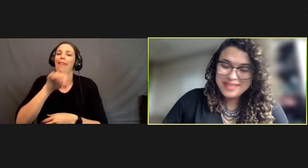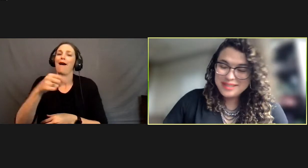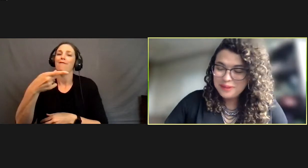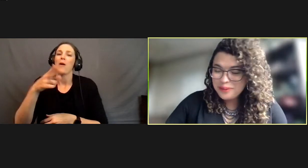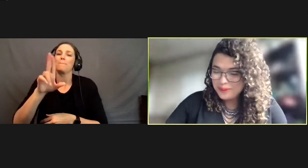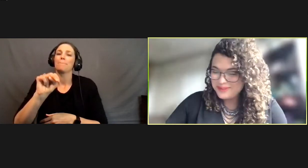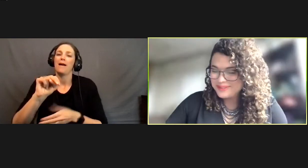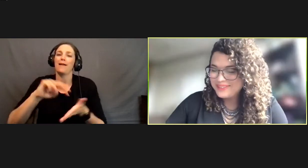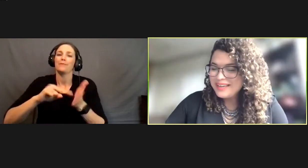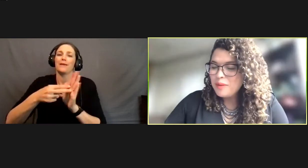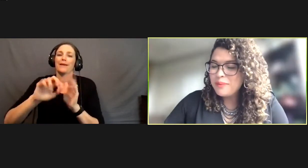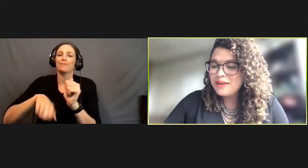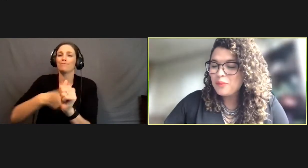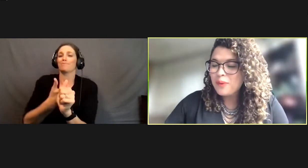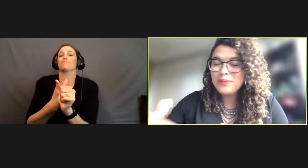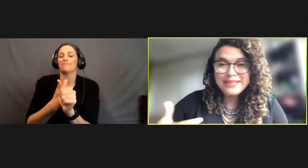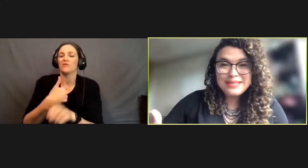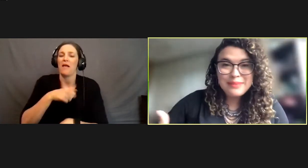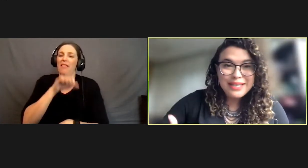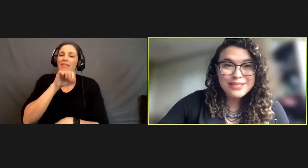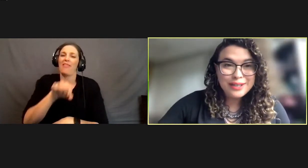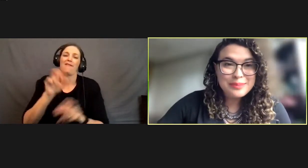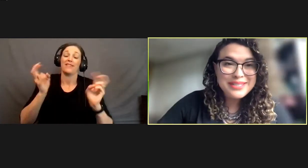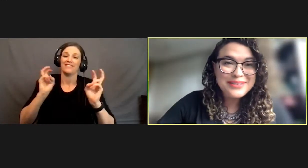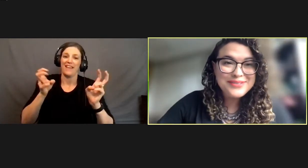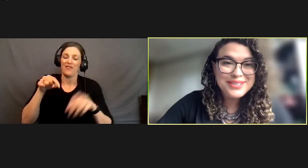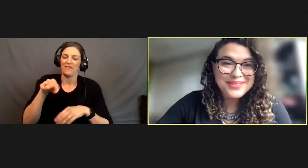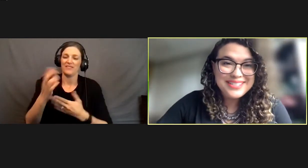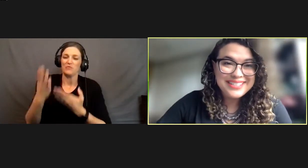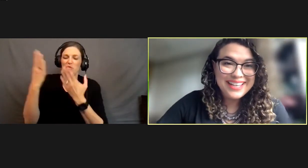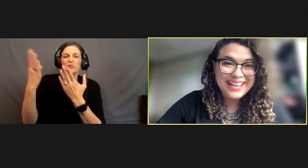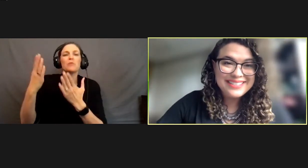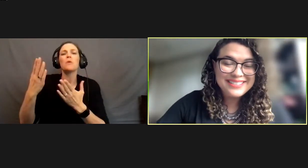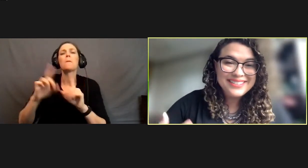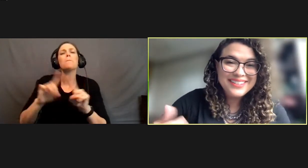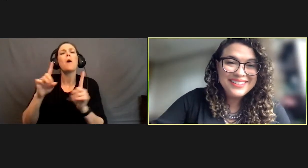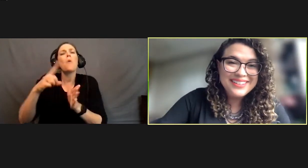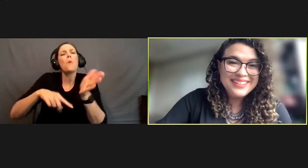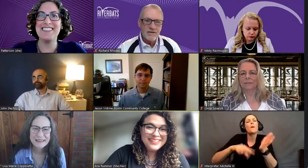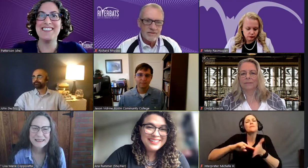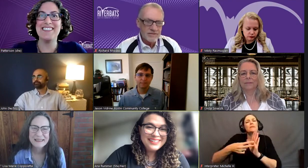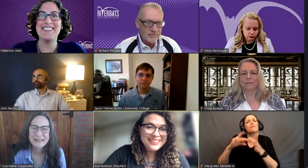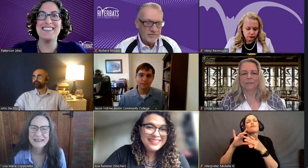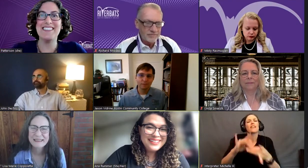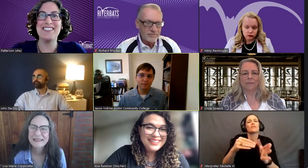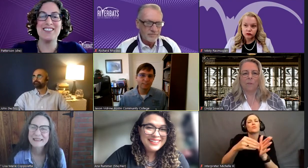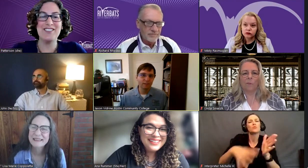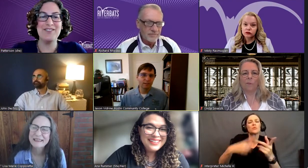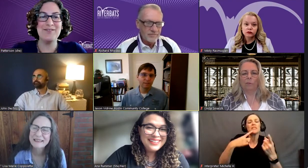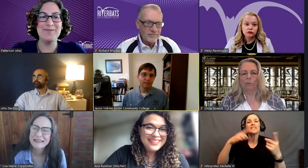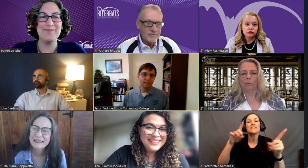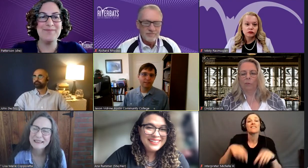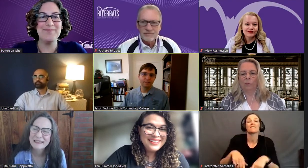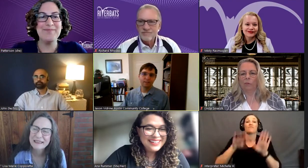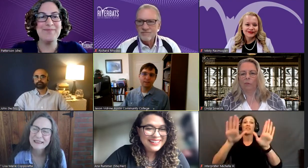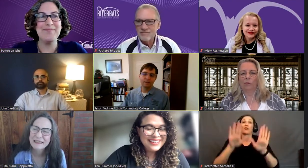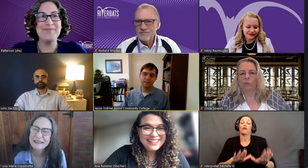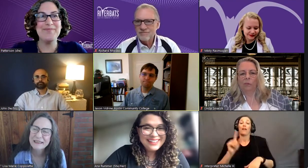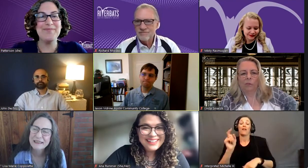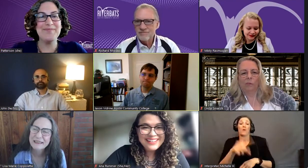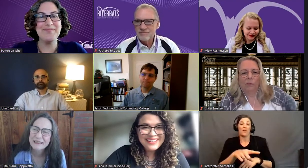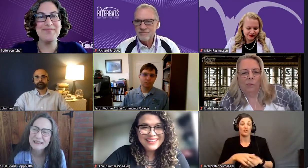this proposal, but what would this mean in terms of student success? Great question, Ana. And